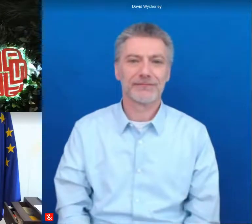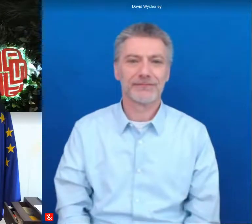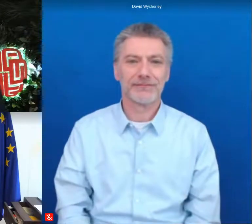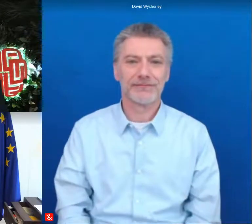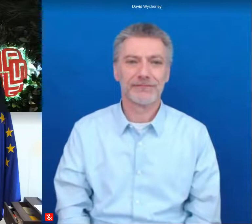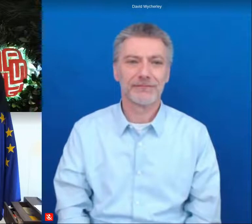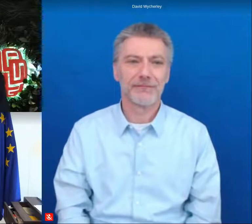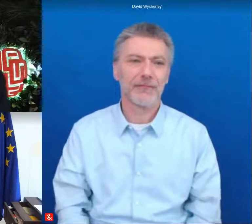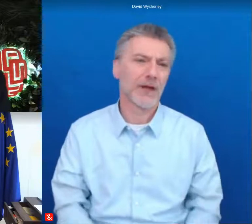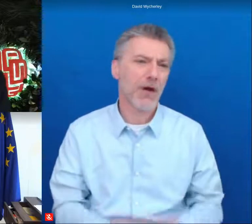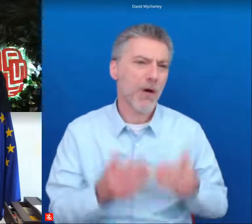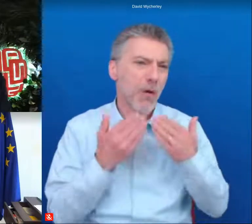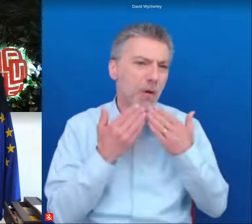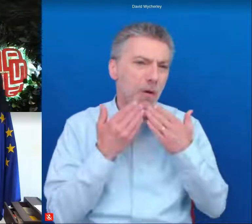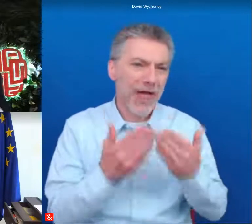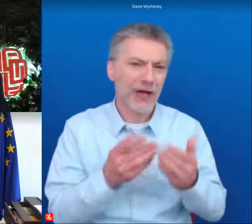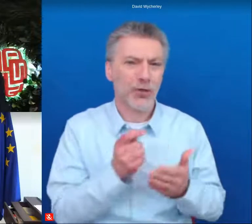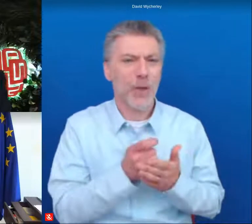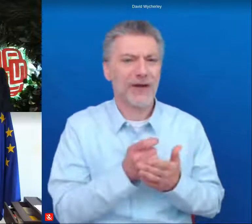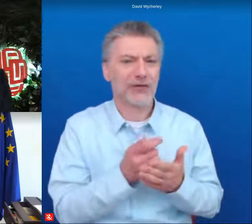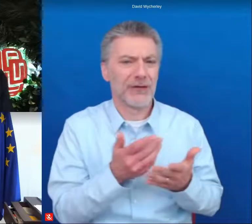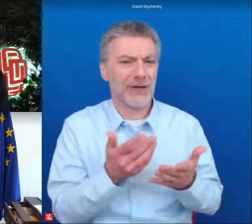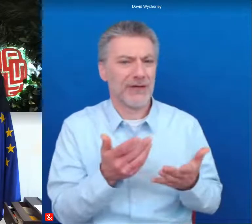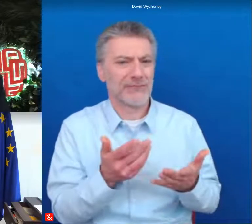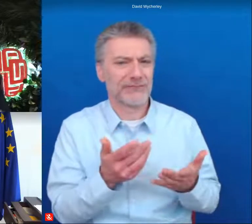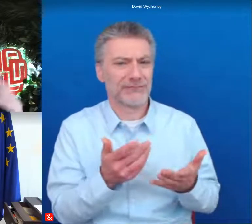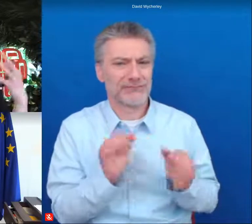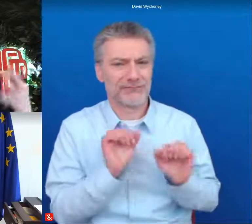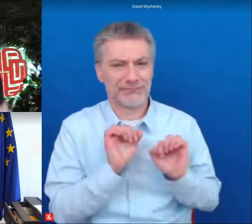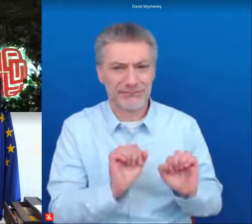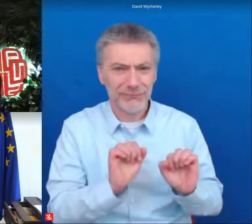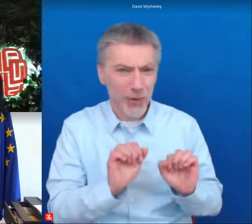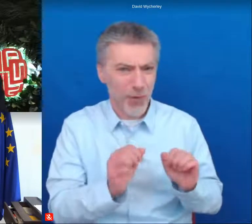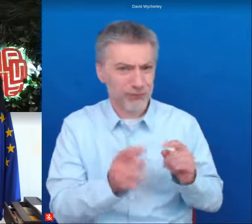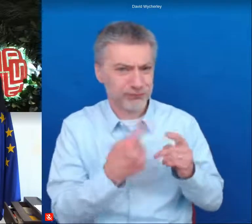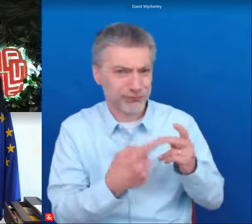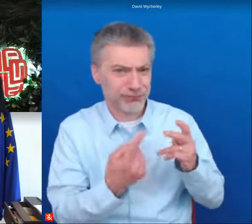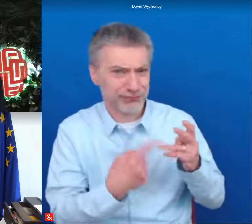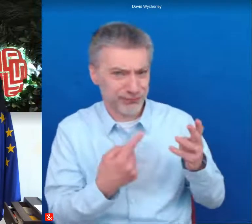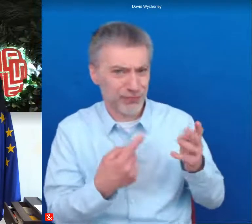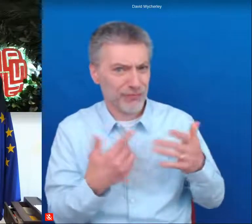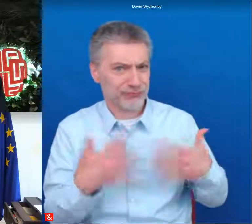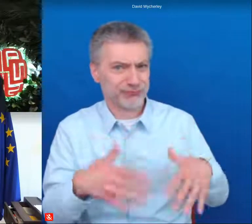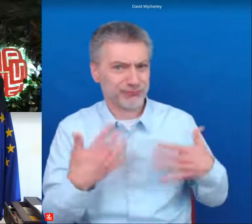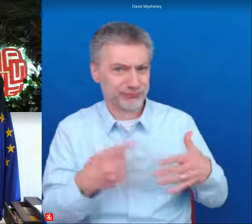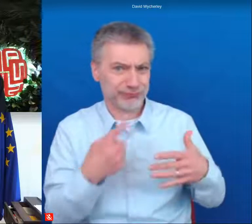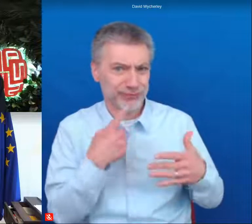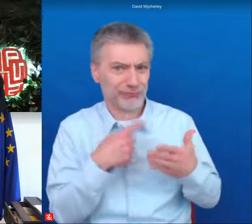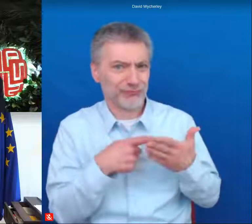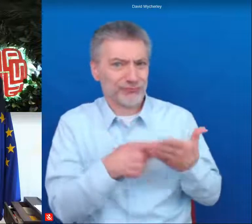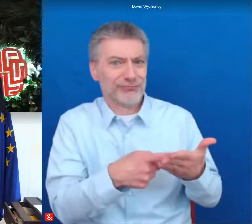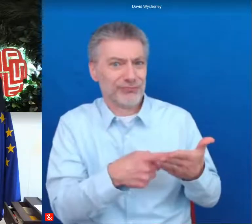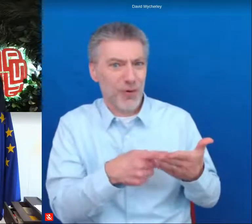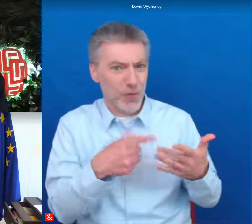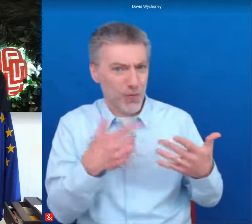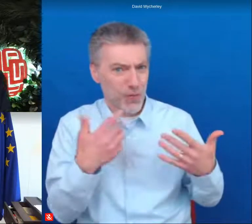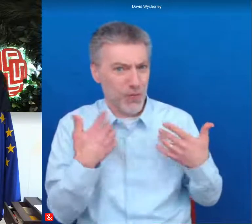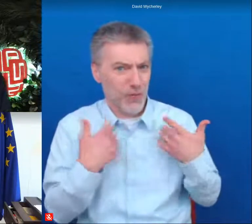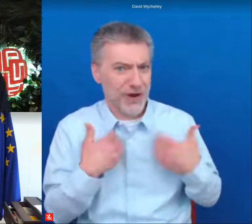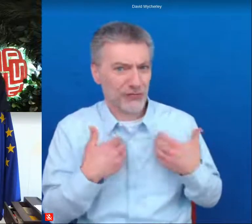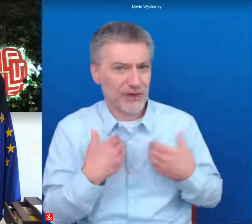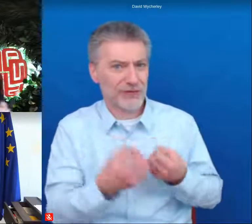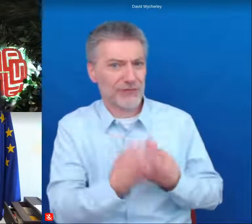thank you so much commissioner and thank you so much uh for tackling all the questions we we suggested it has been extremely interesting